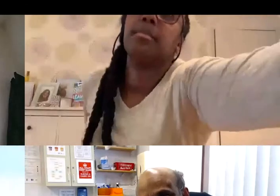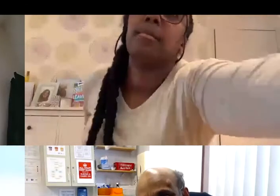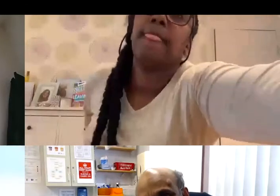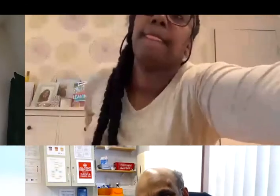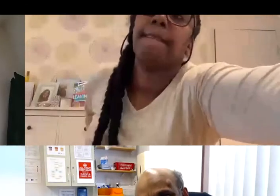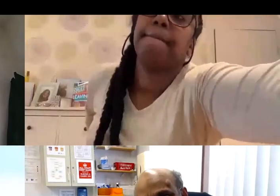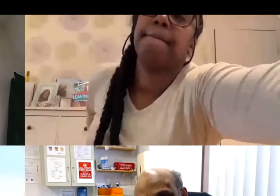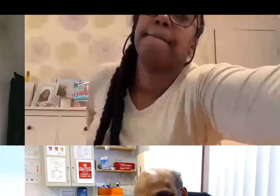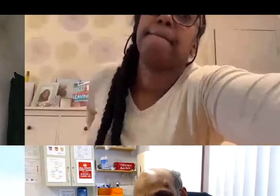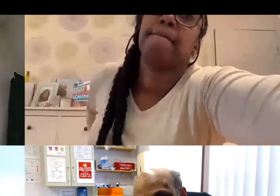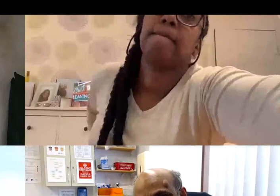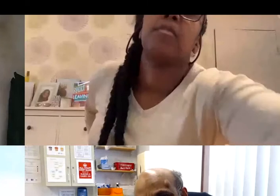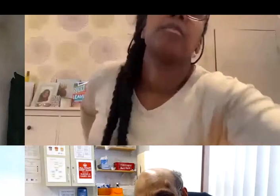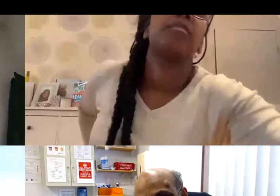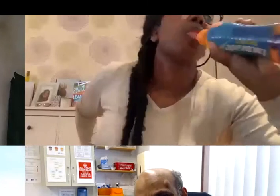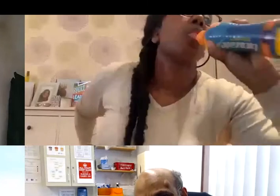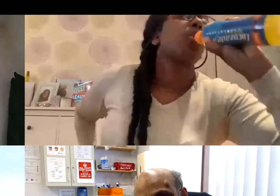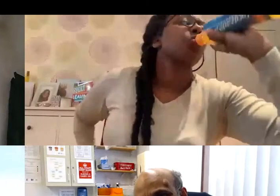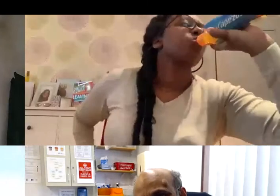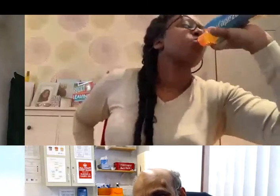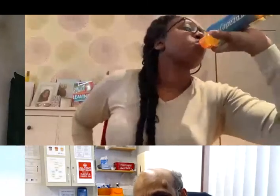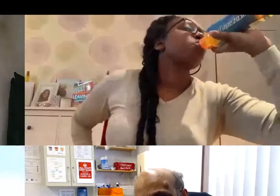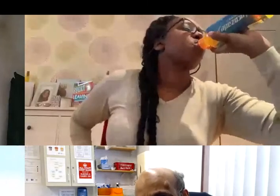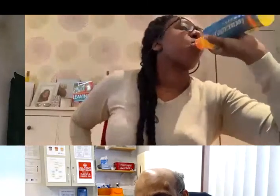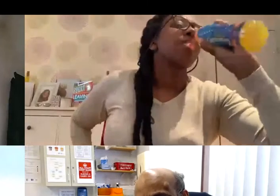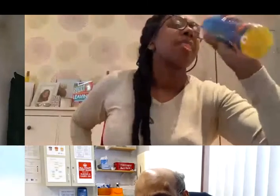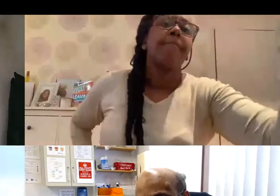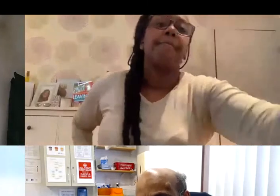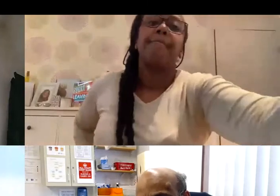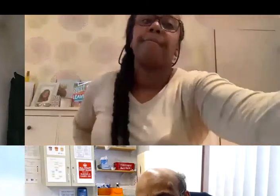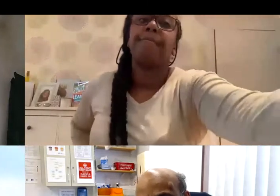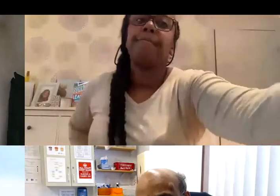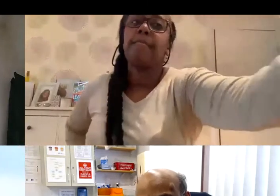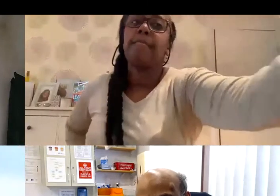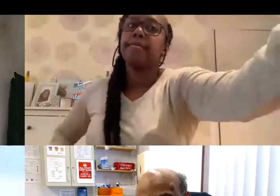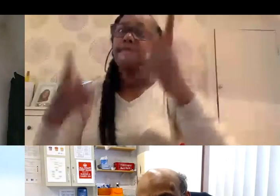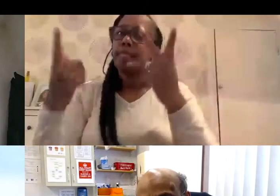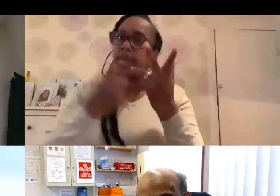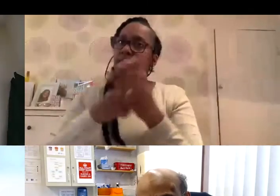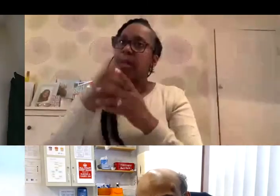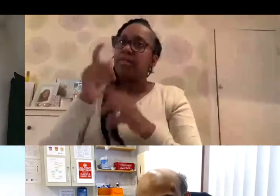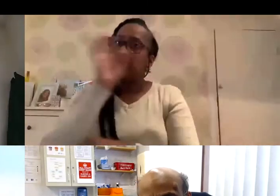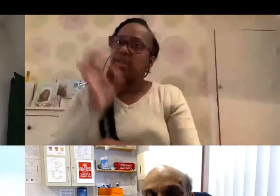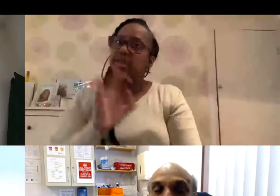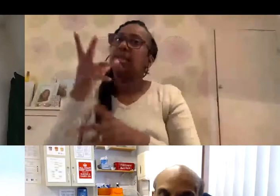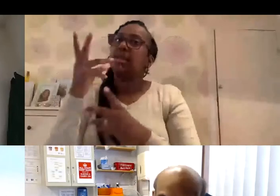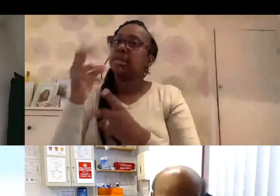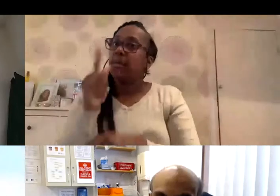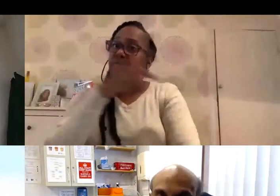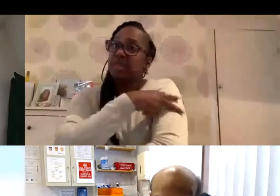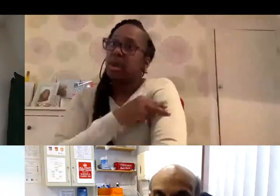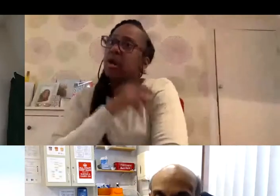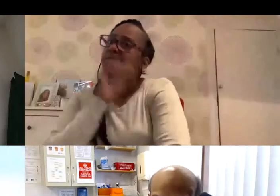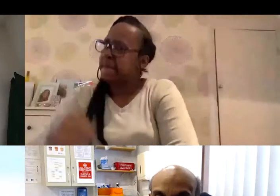there's, that leads us on to another question because some of, one of the managers was saying that some of the staff claim to have had very bad side effects from